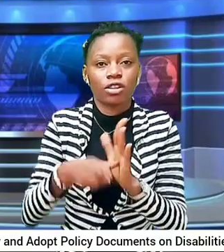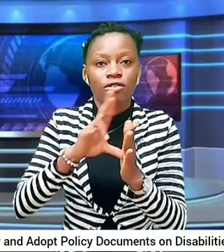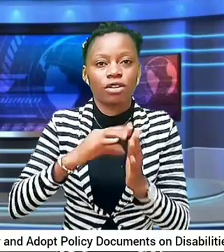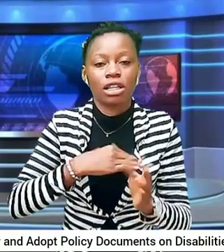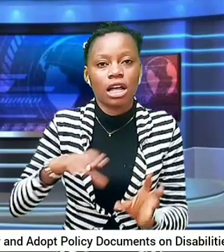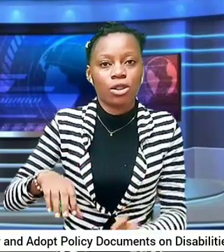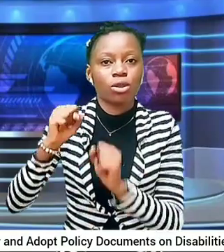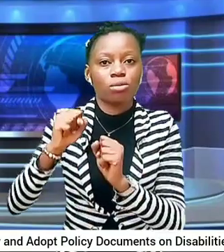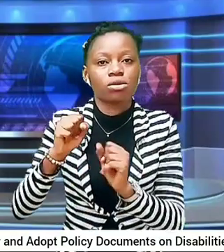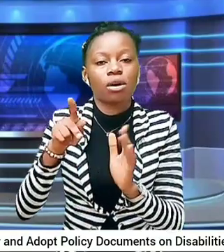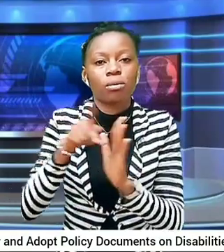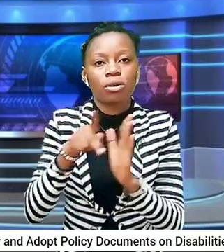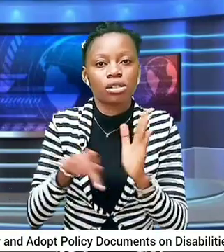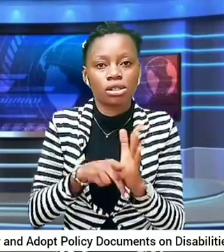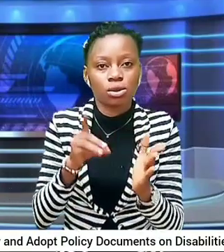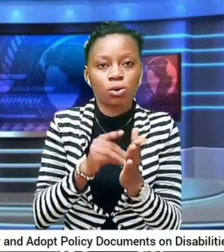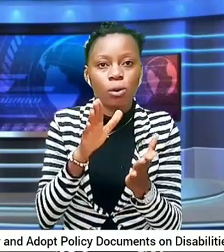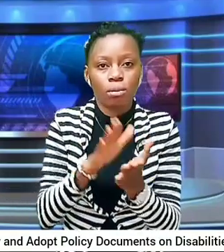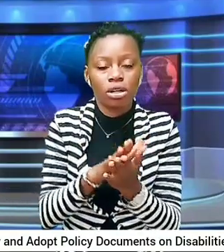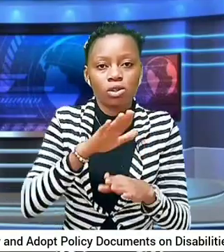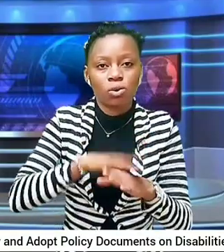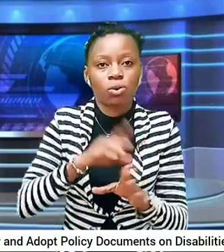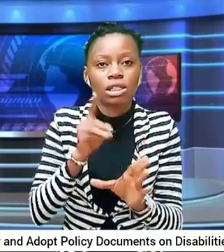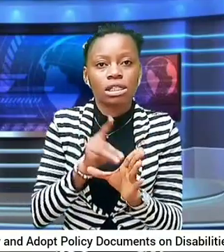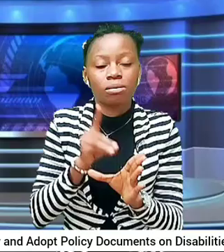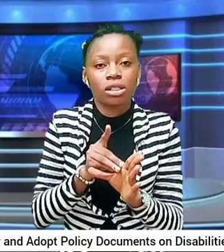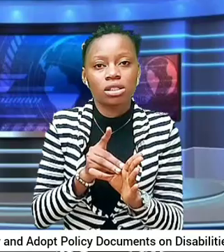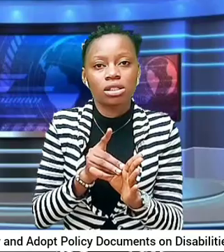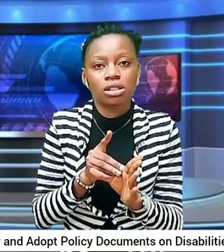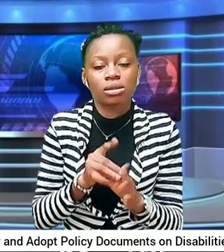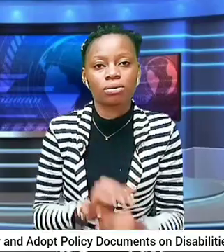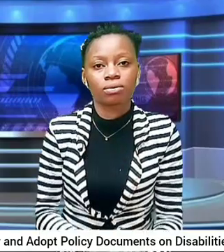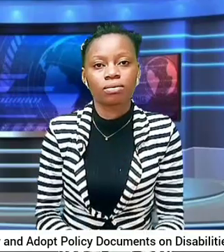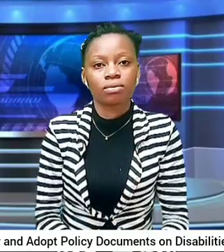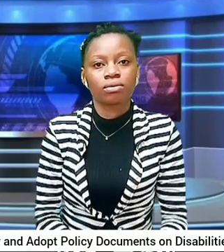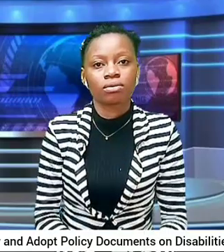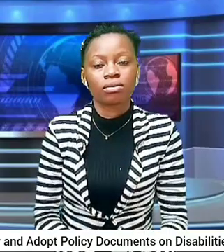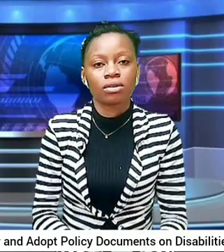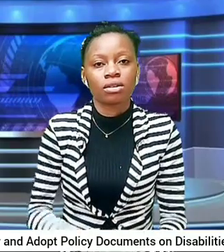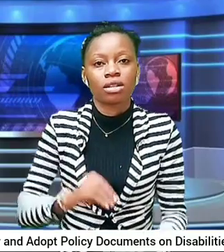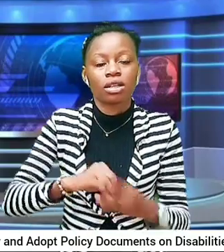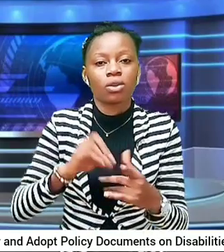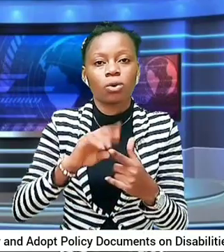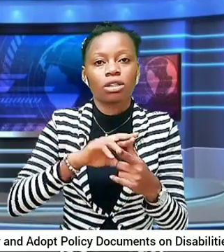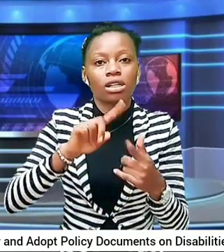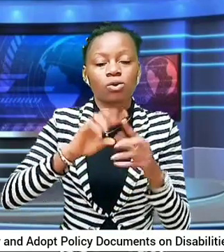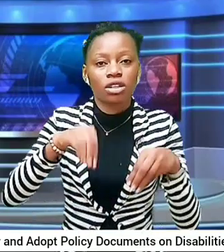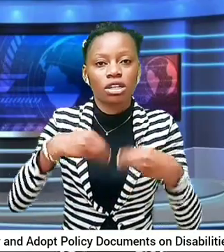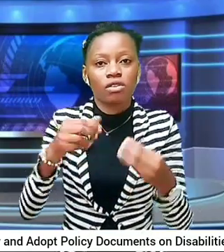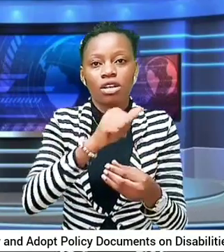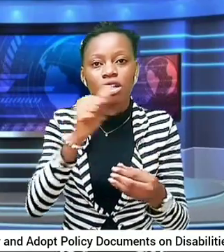policy documents on disabilities in order to give